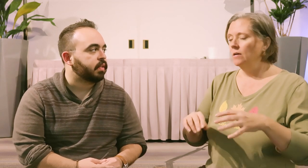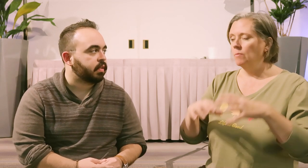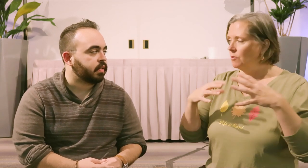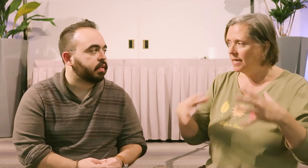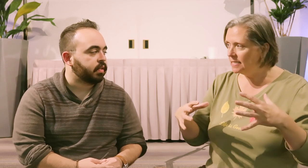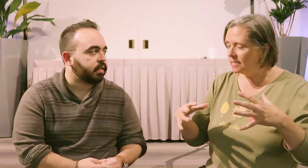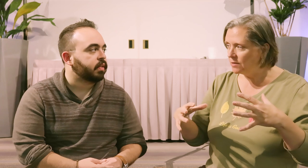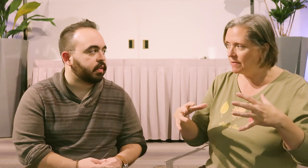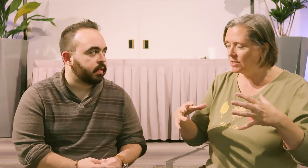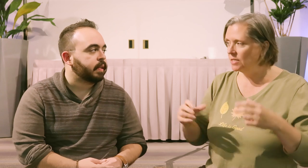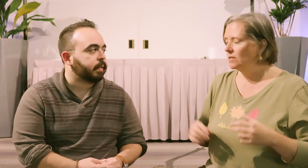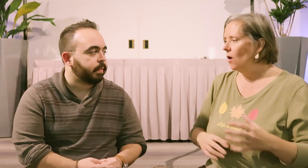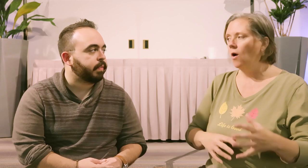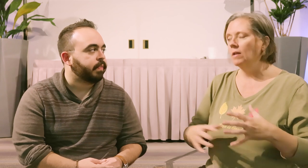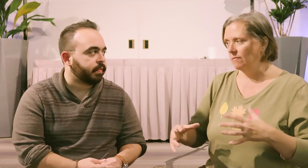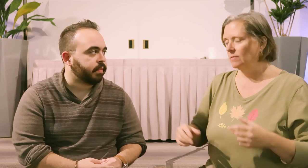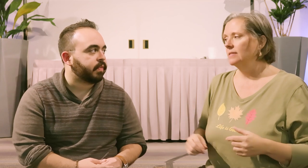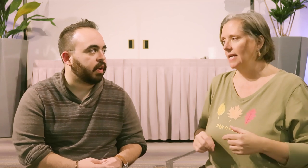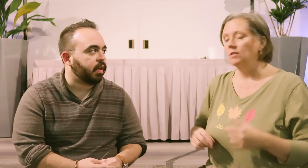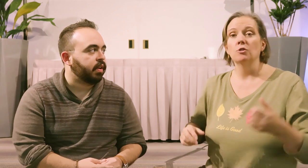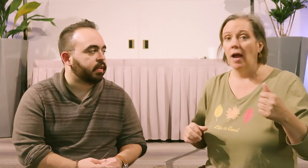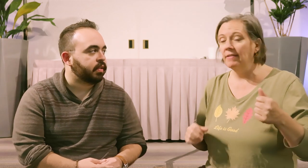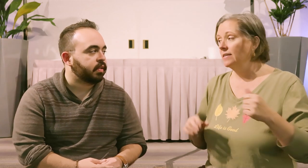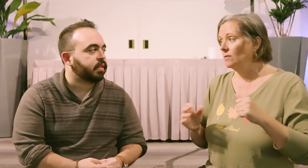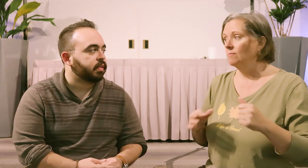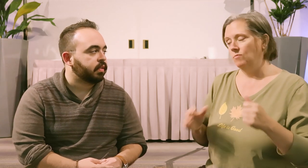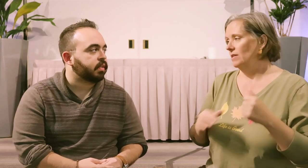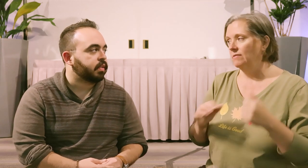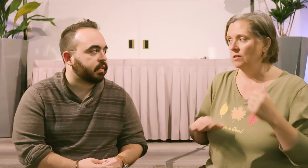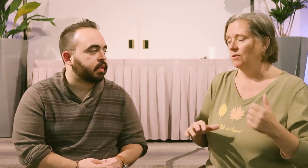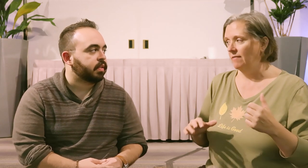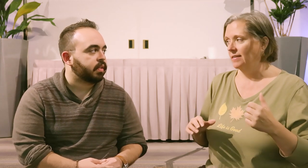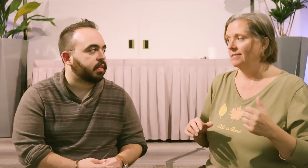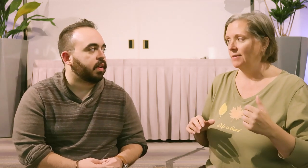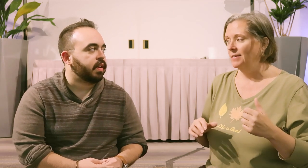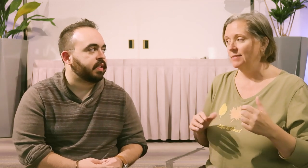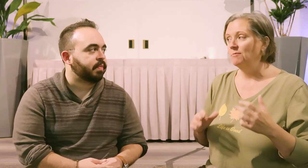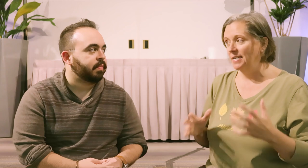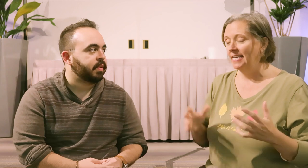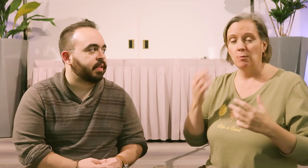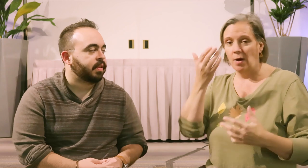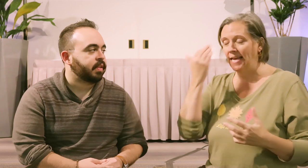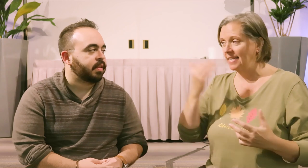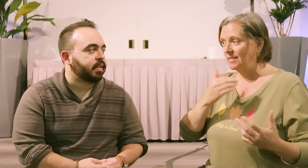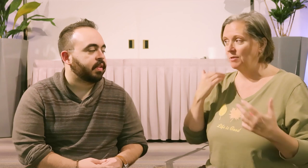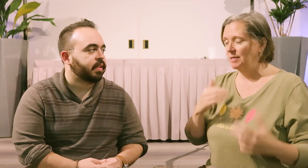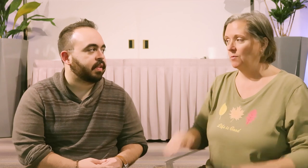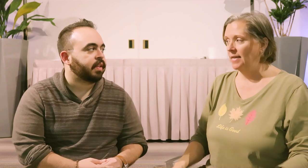crisis, intervention, all levels. Yeah driving, you can even do it driving. So it's really, it's a one-handed, pretty much a one